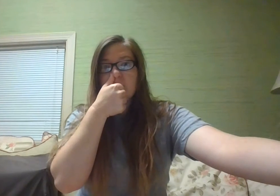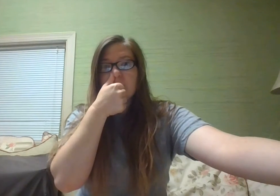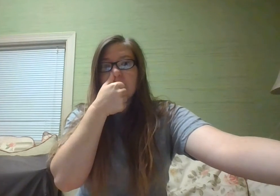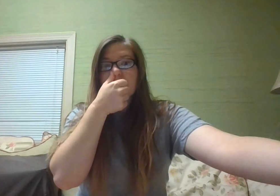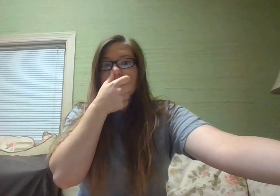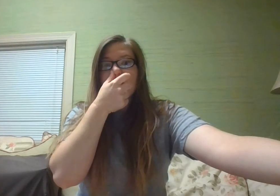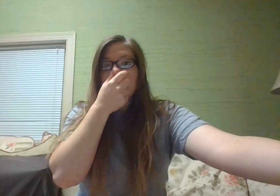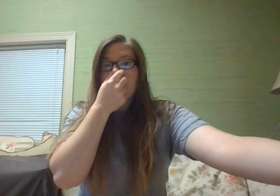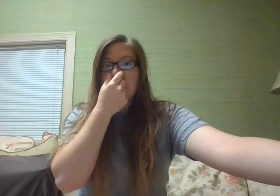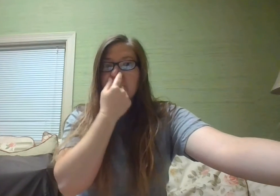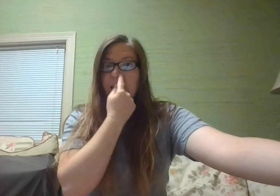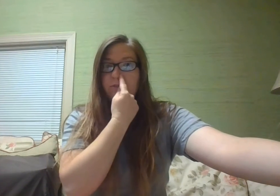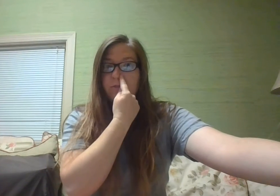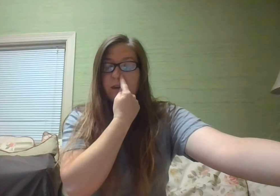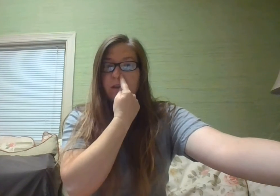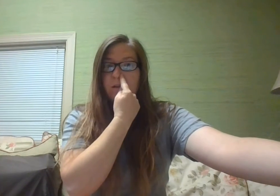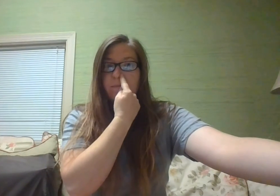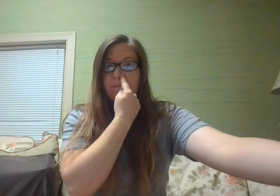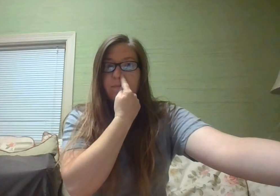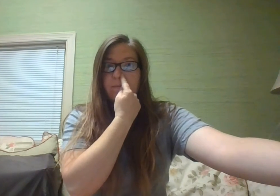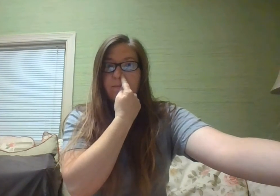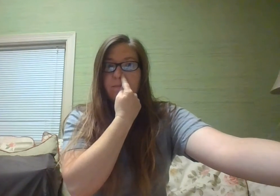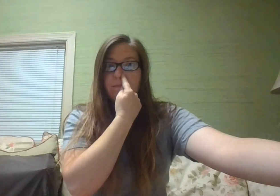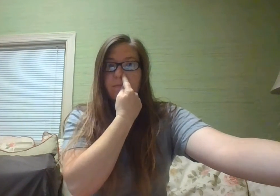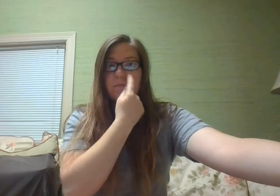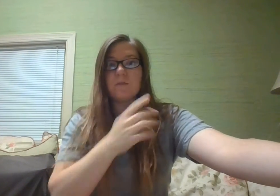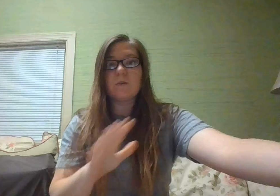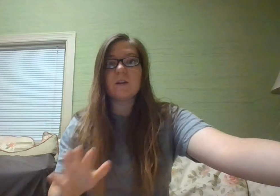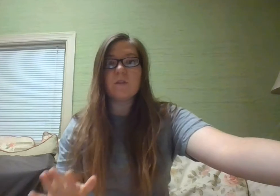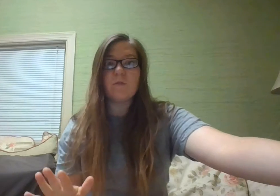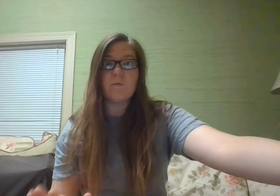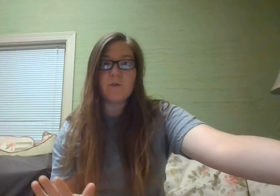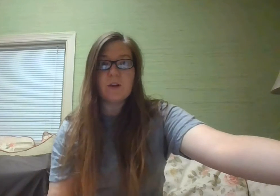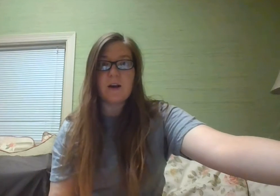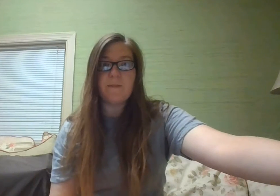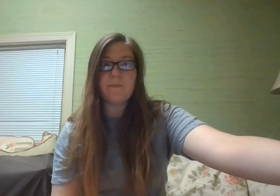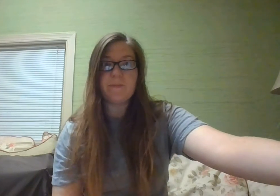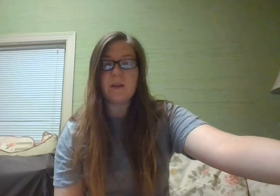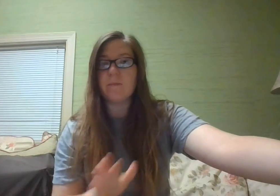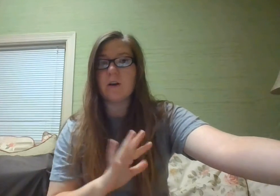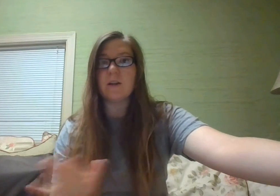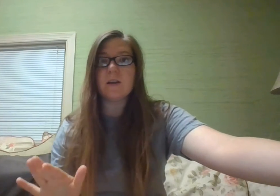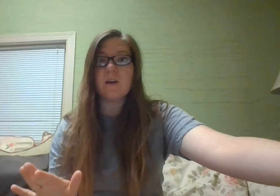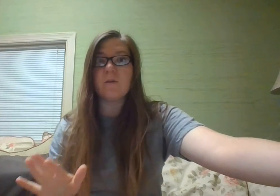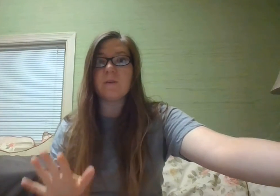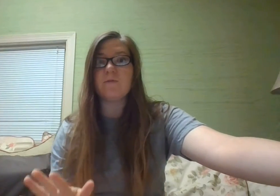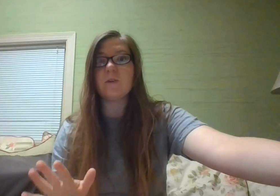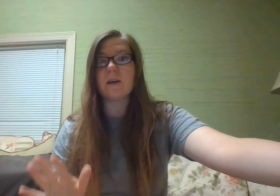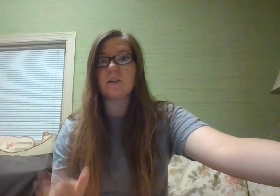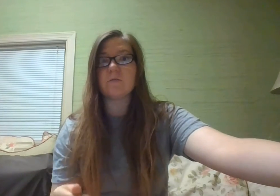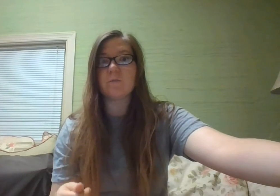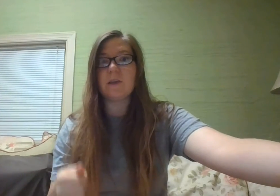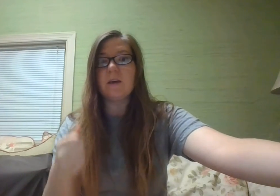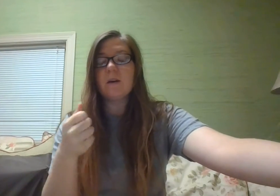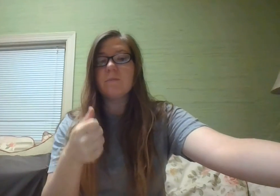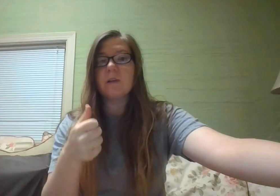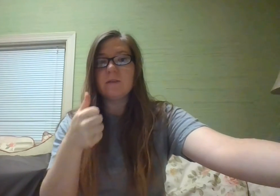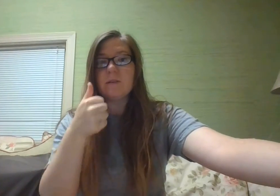nostril, breathing out through the other. So we're going to do it one more time and I'm not going to count, but if you can just with me place